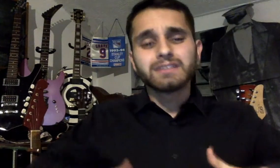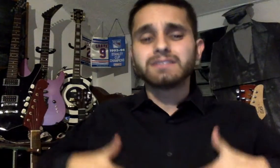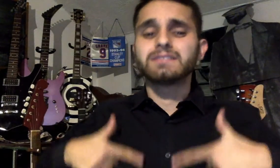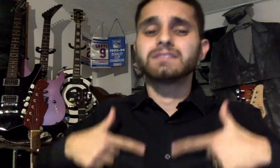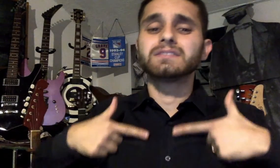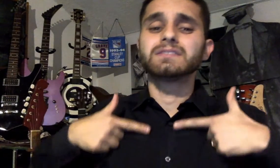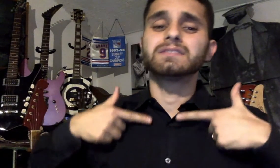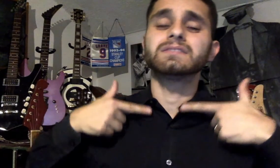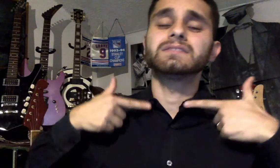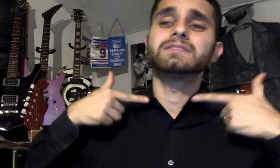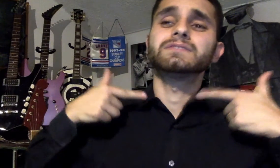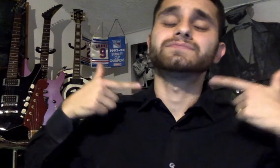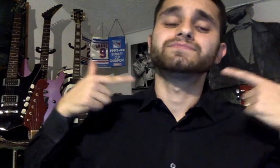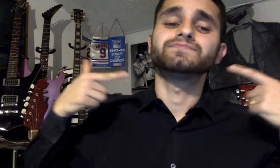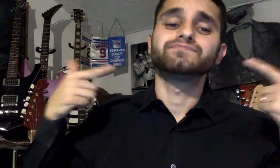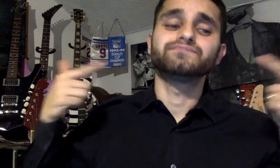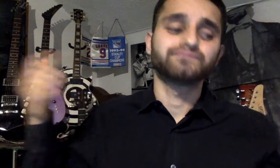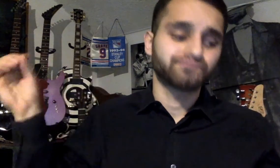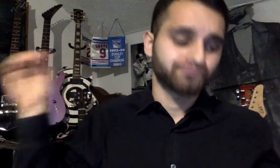So nothing really matters.